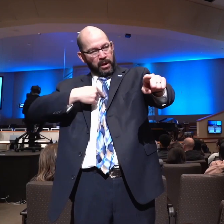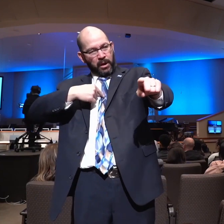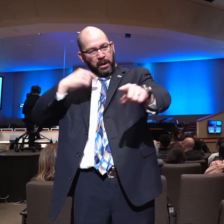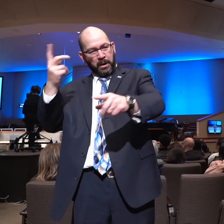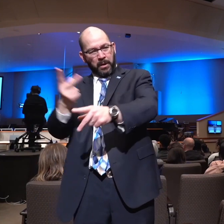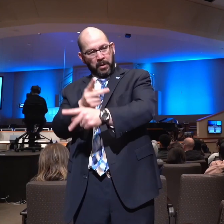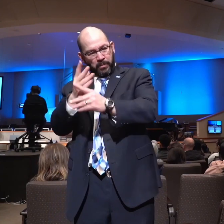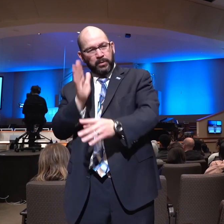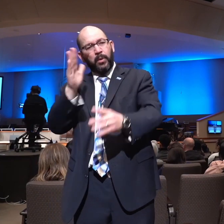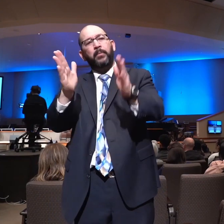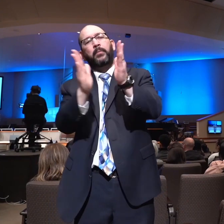who will pray for him.